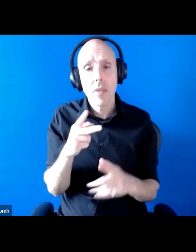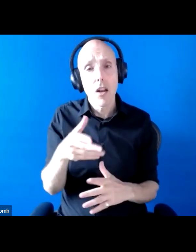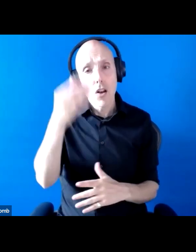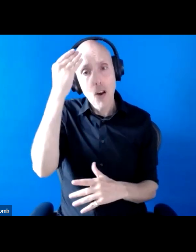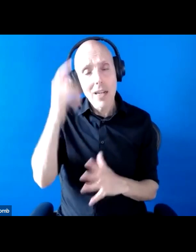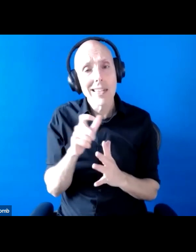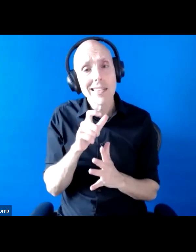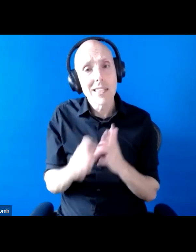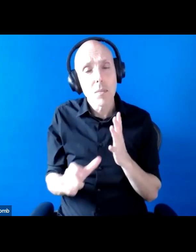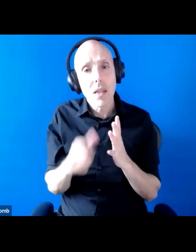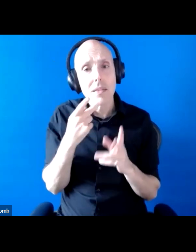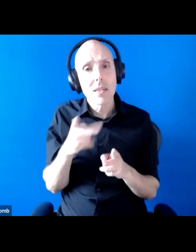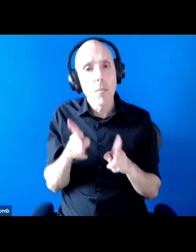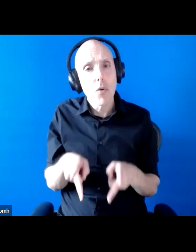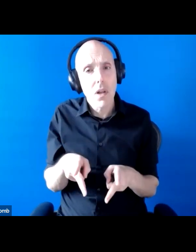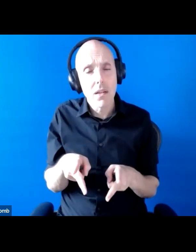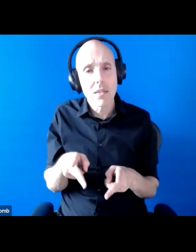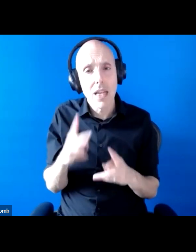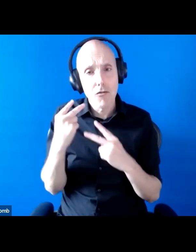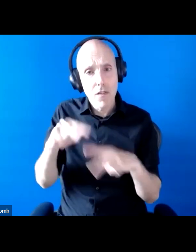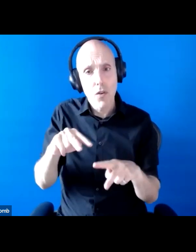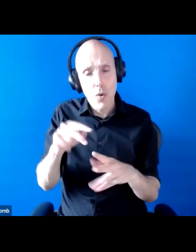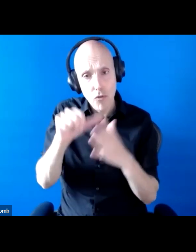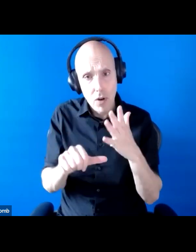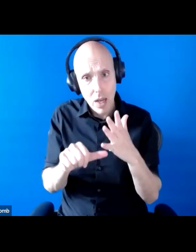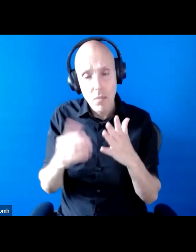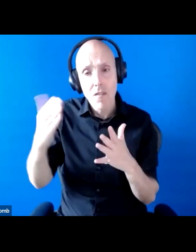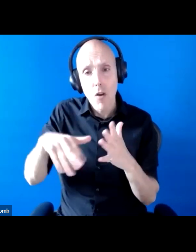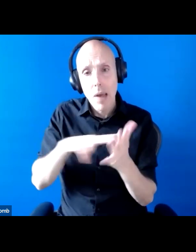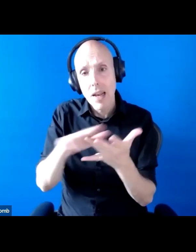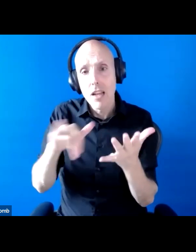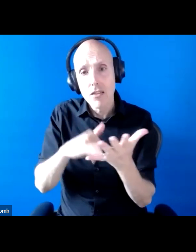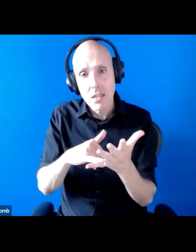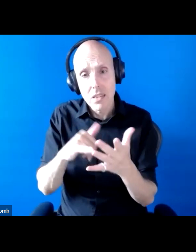Program, which was commissioned by NHS England between 2015 and 2021.